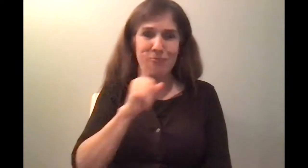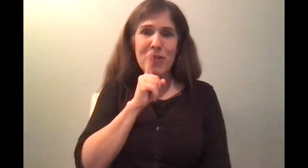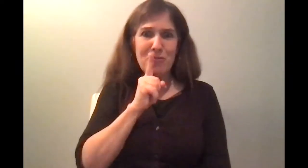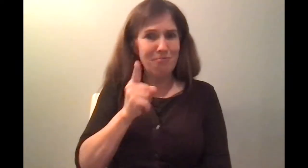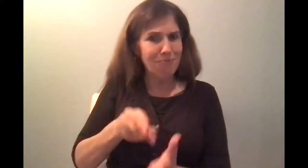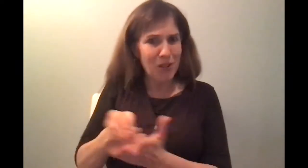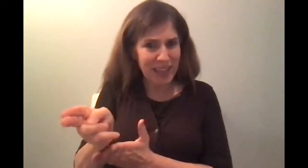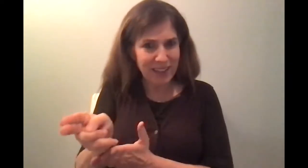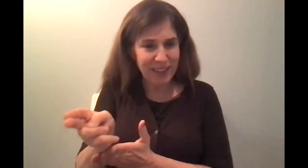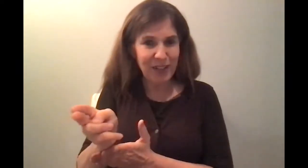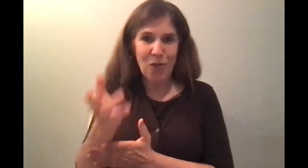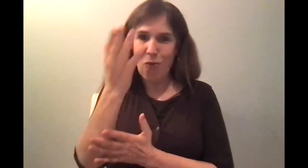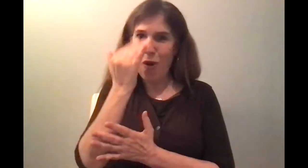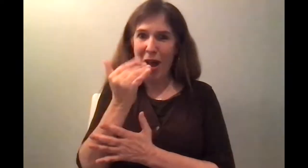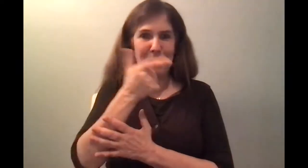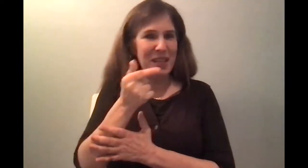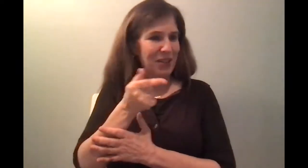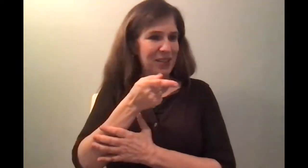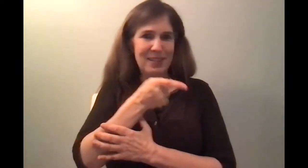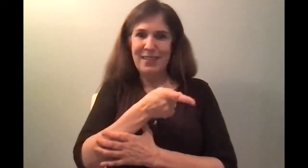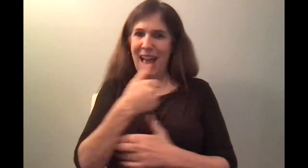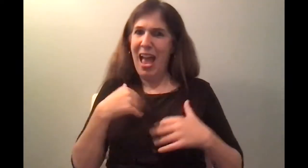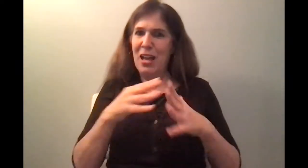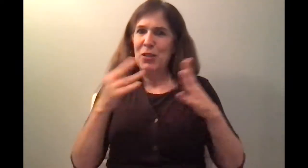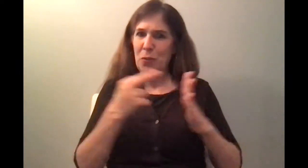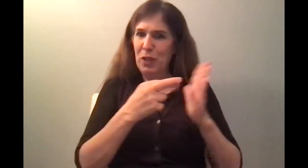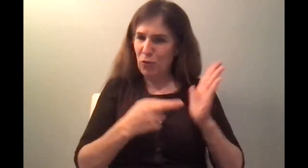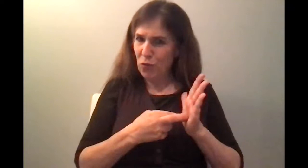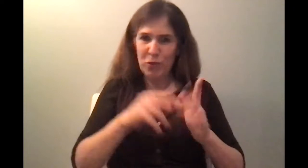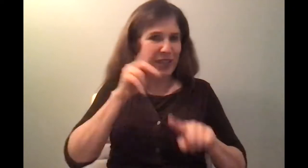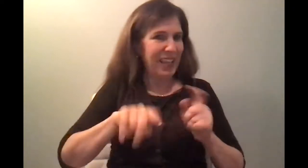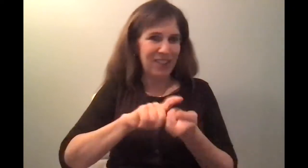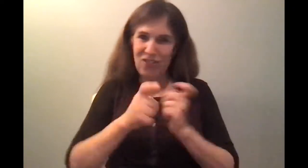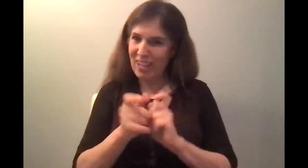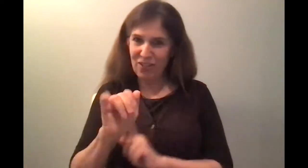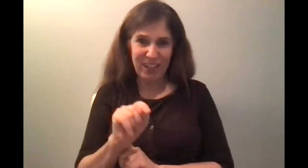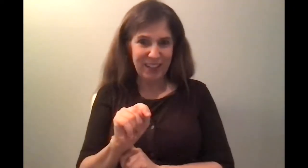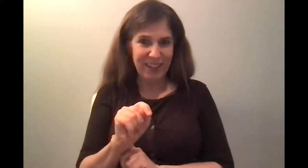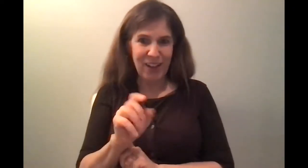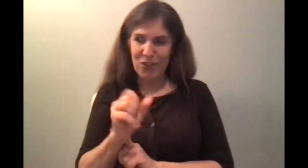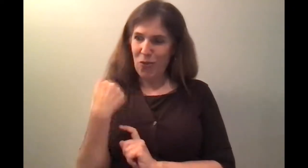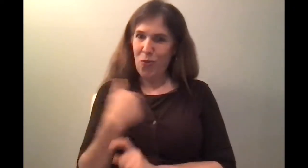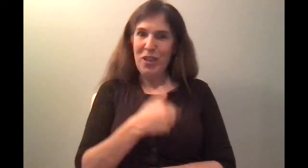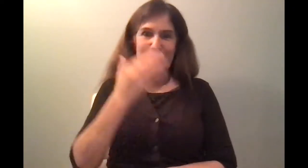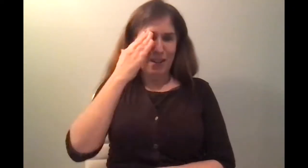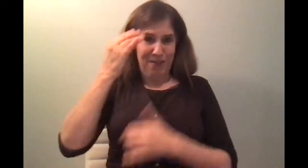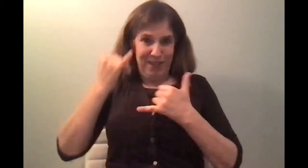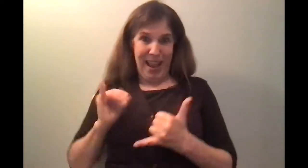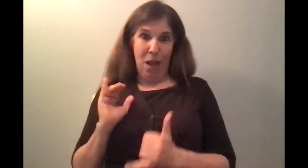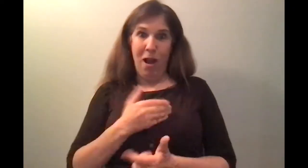exactly the same words, exactly the same writing, each and every word and every letter, exactly as was given